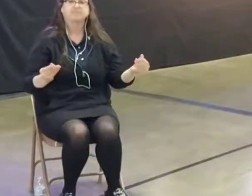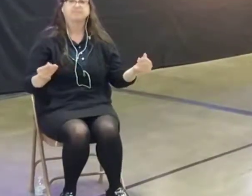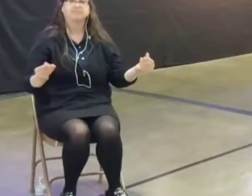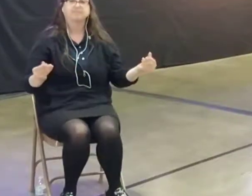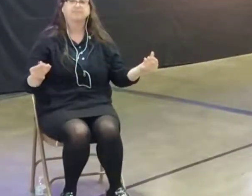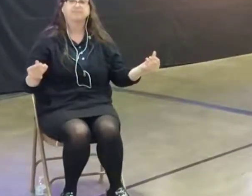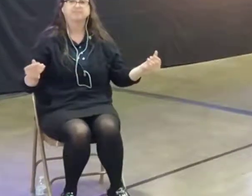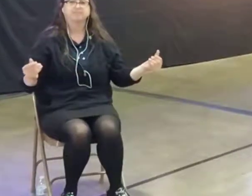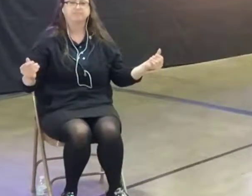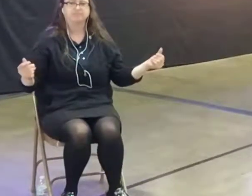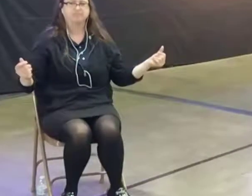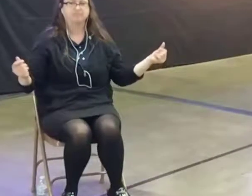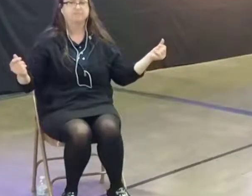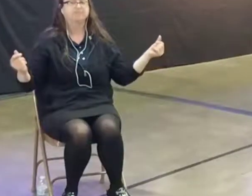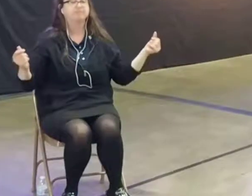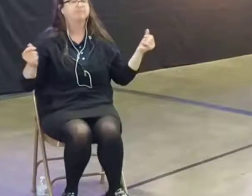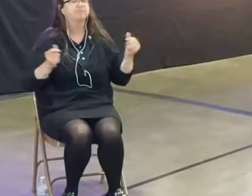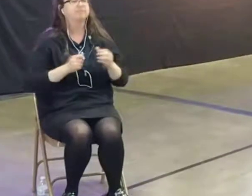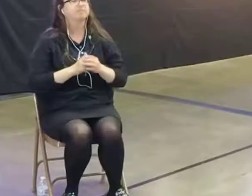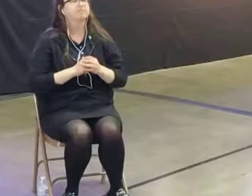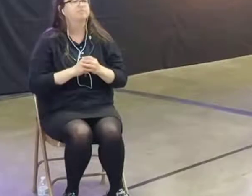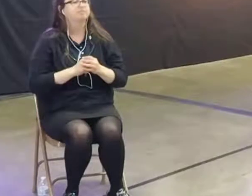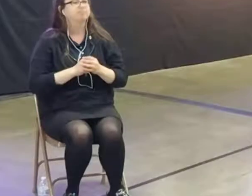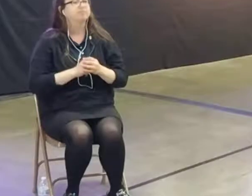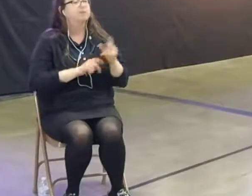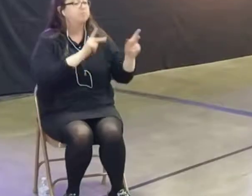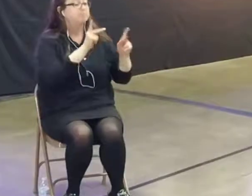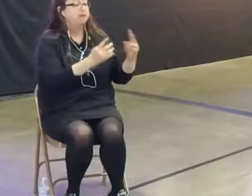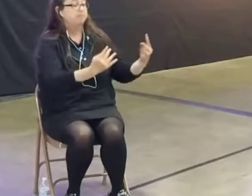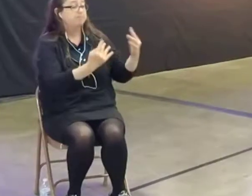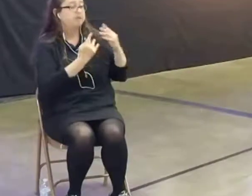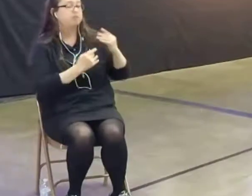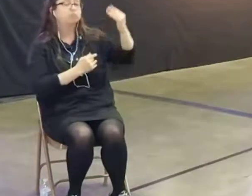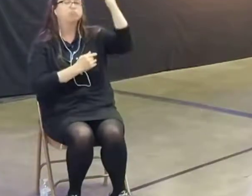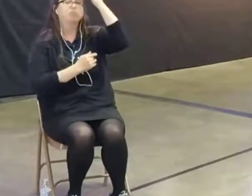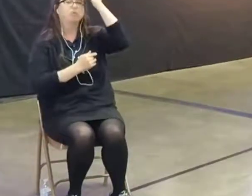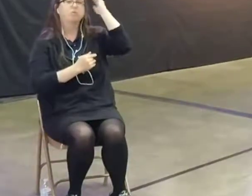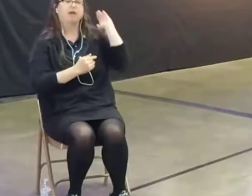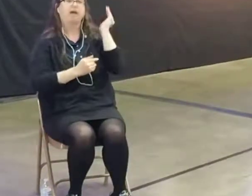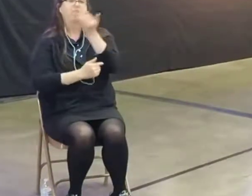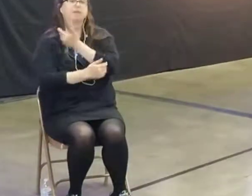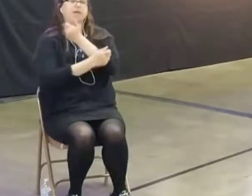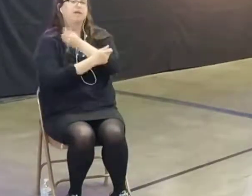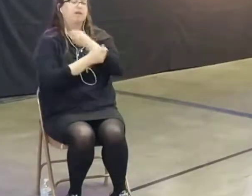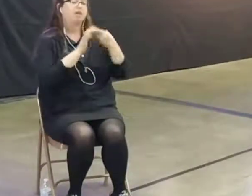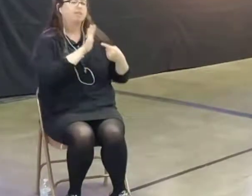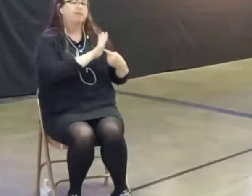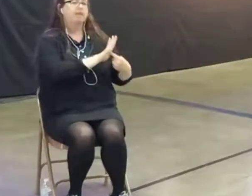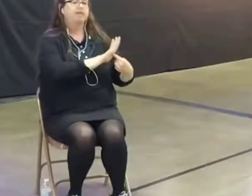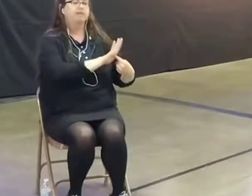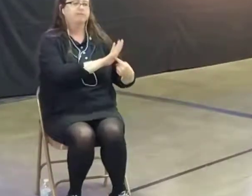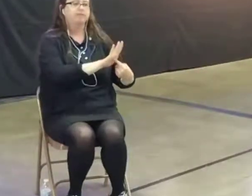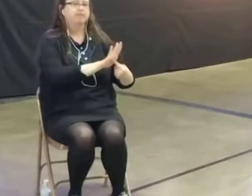you. And they will know us by our love.